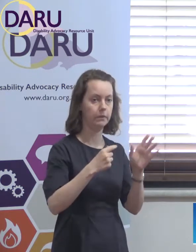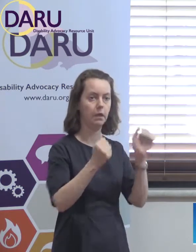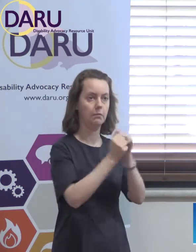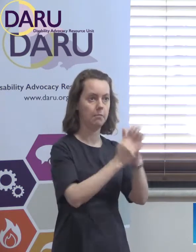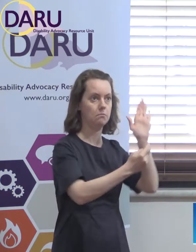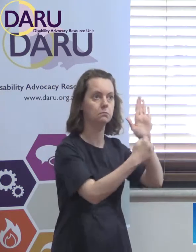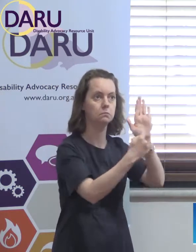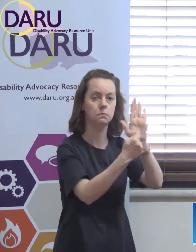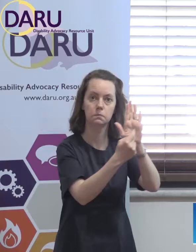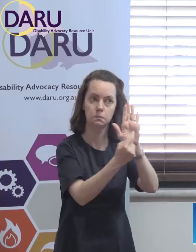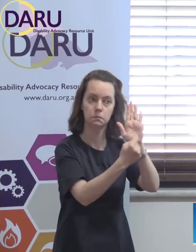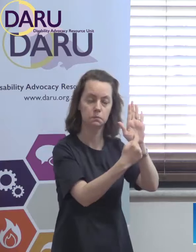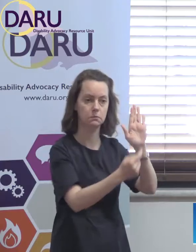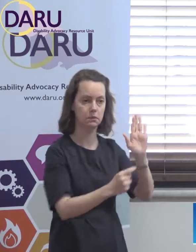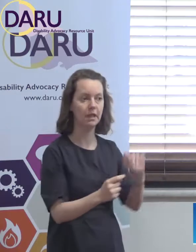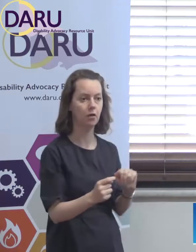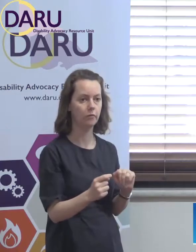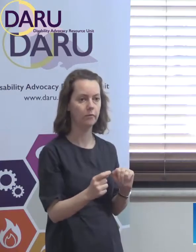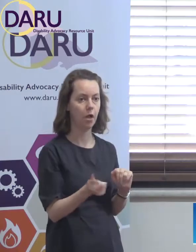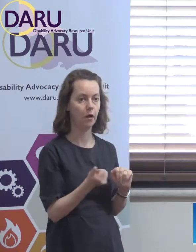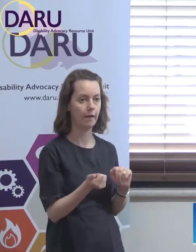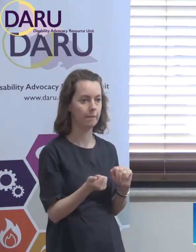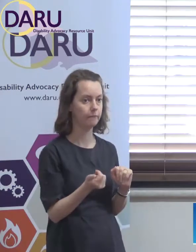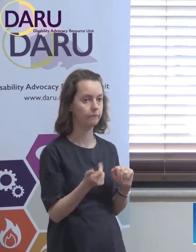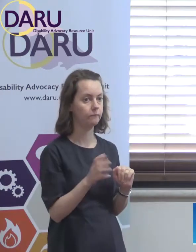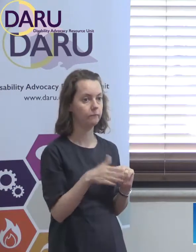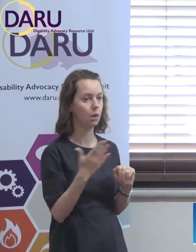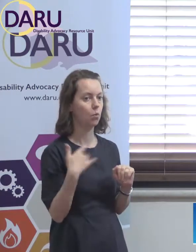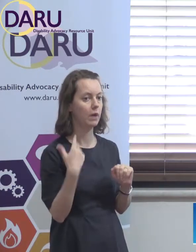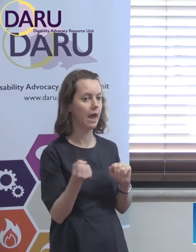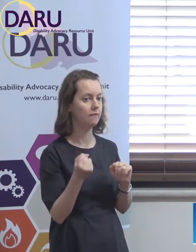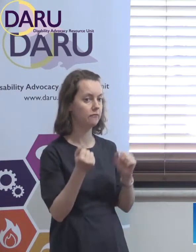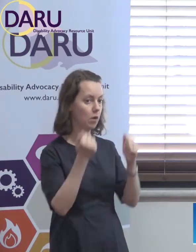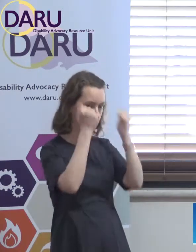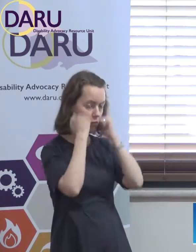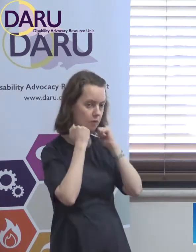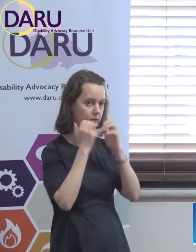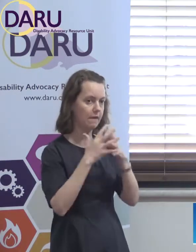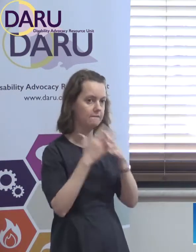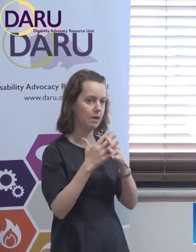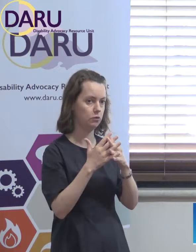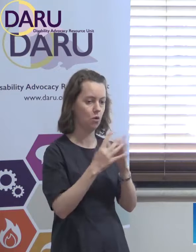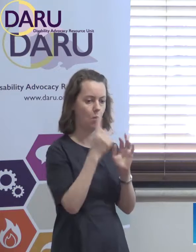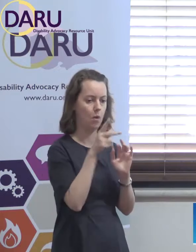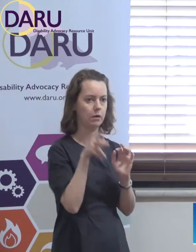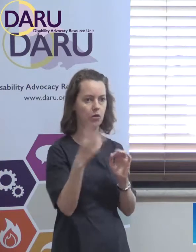is that what we've done and created is a piece of what we would see as proof of the value of advocacy.